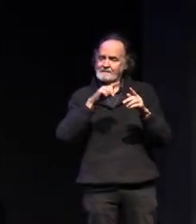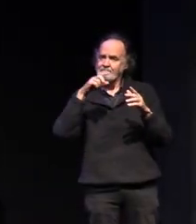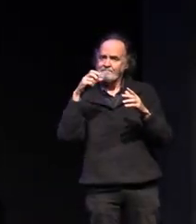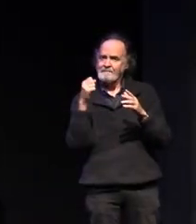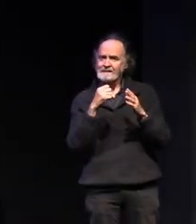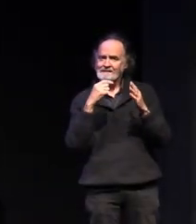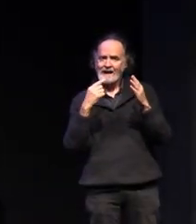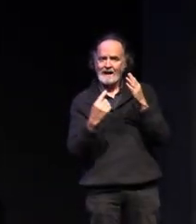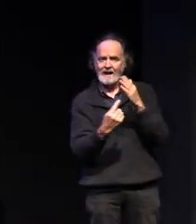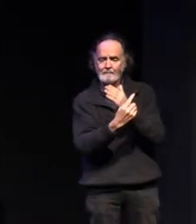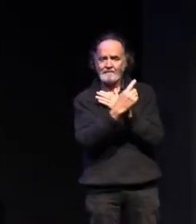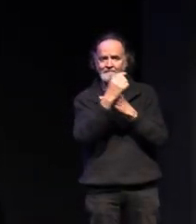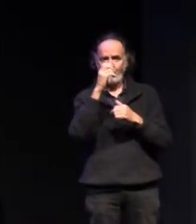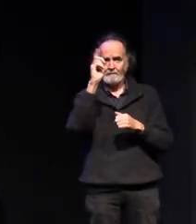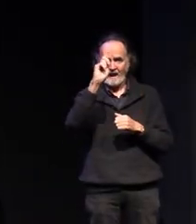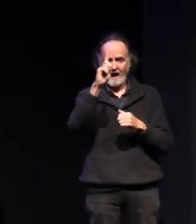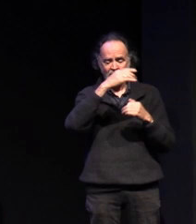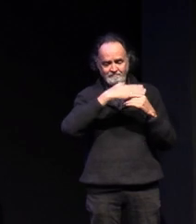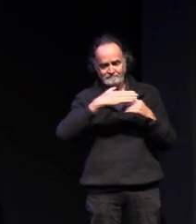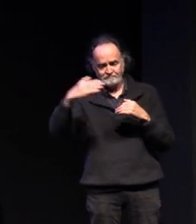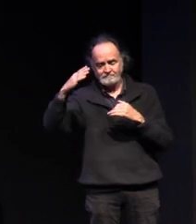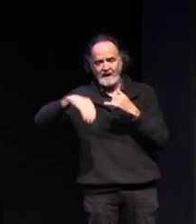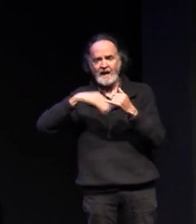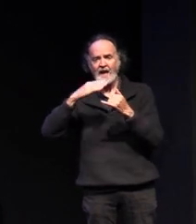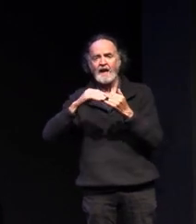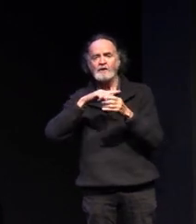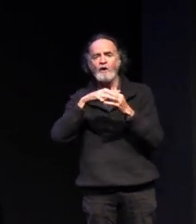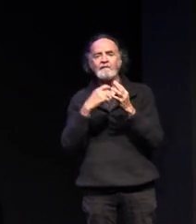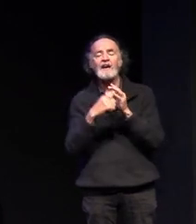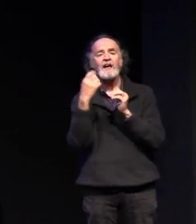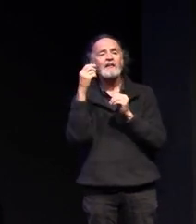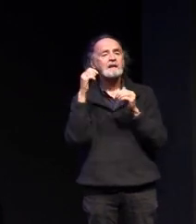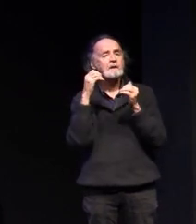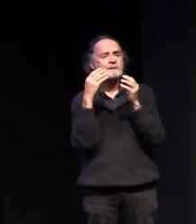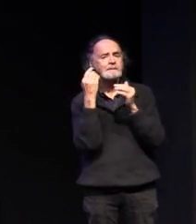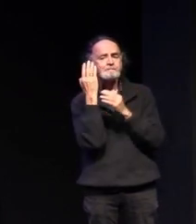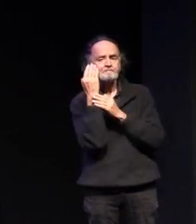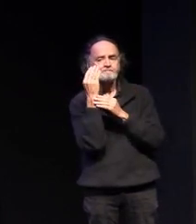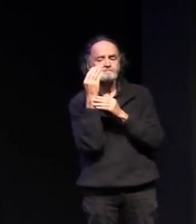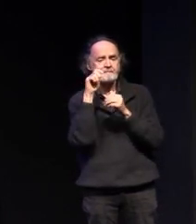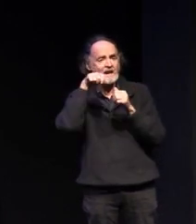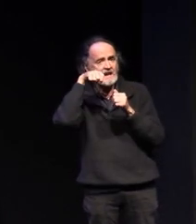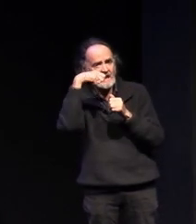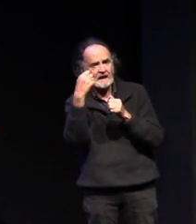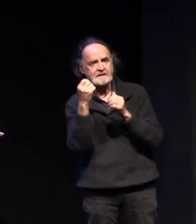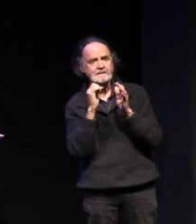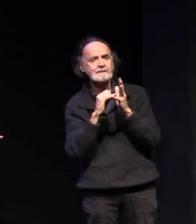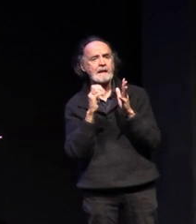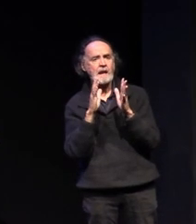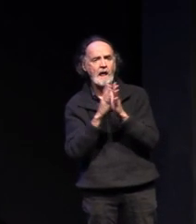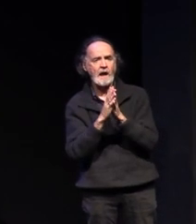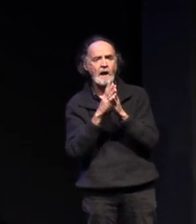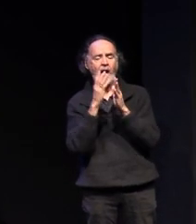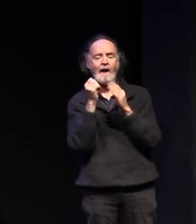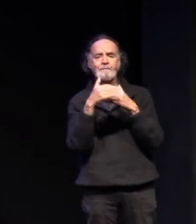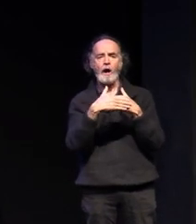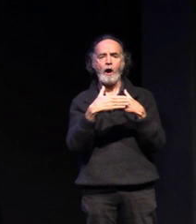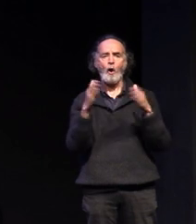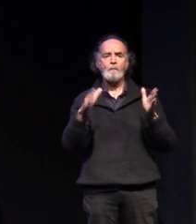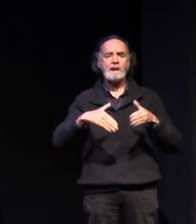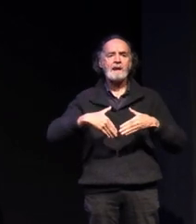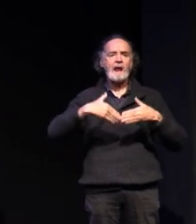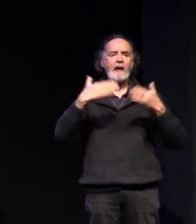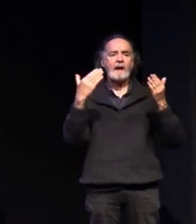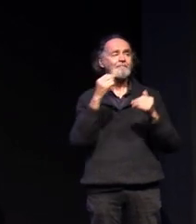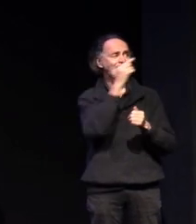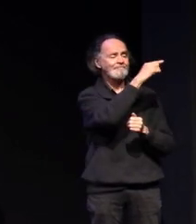of the year we have a very large open day coming up this Sunday which is partly here but mainly across of the college in